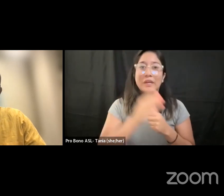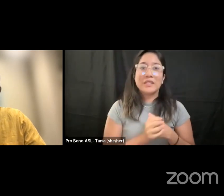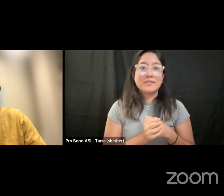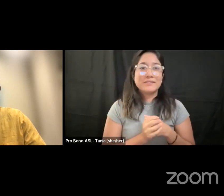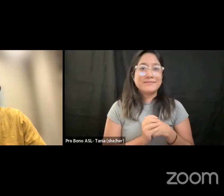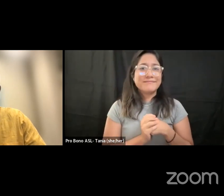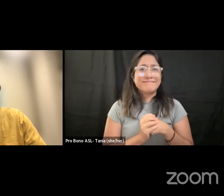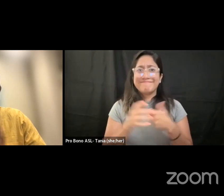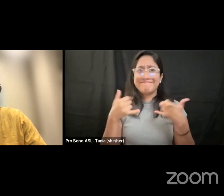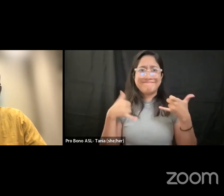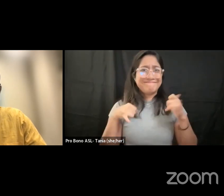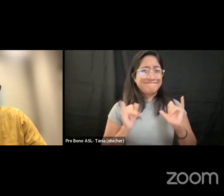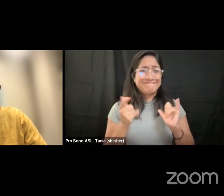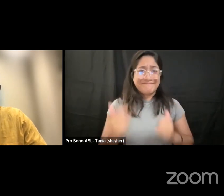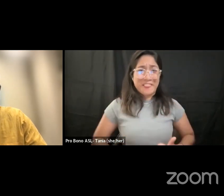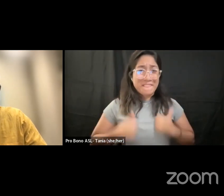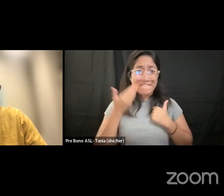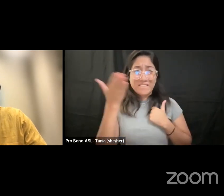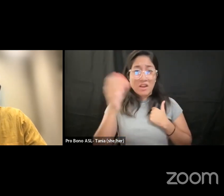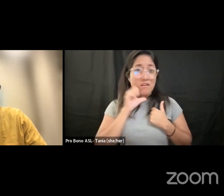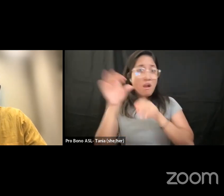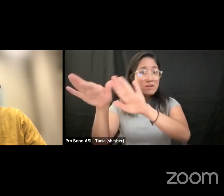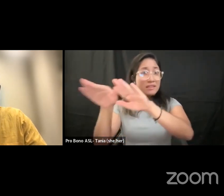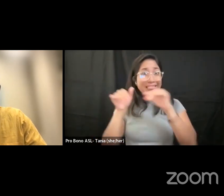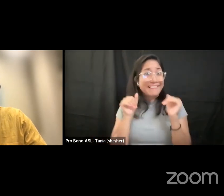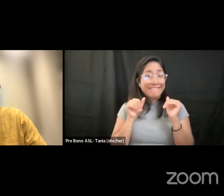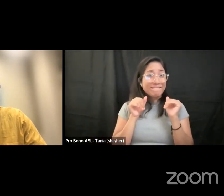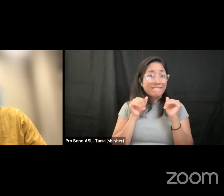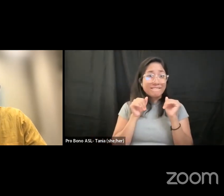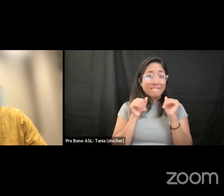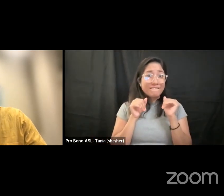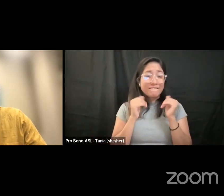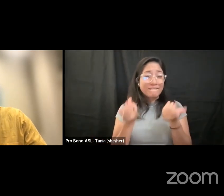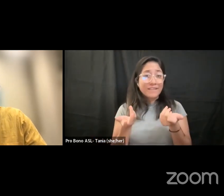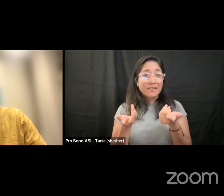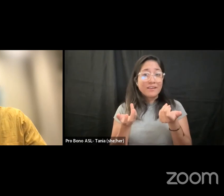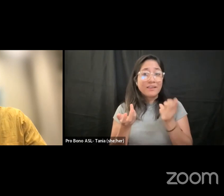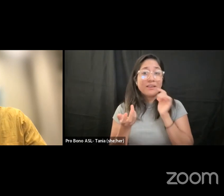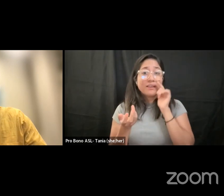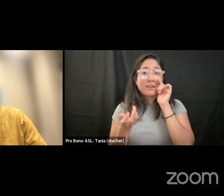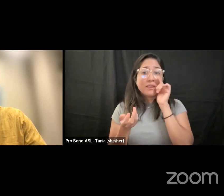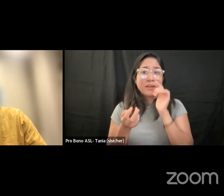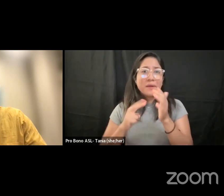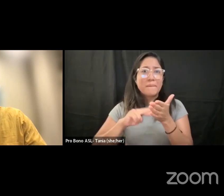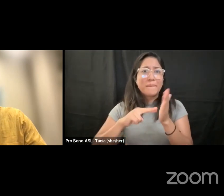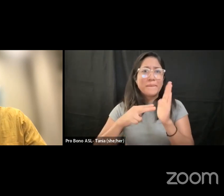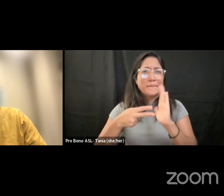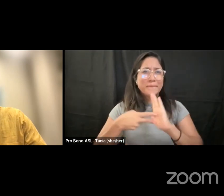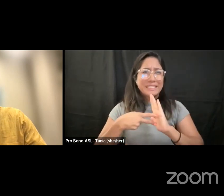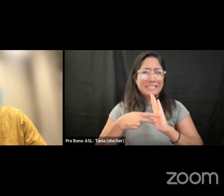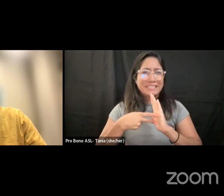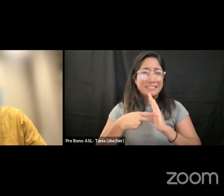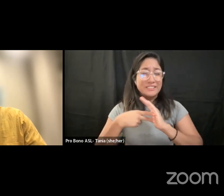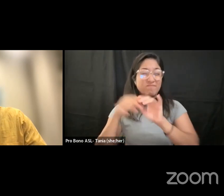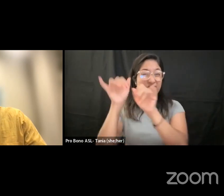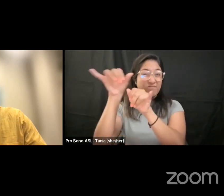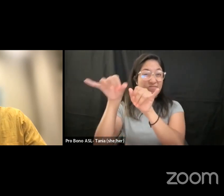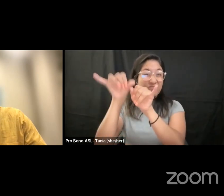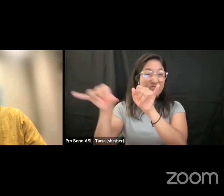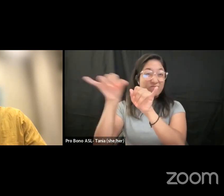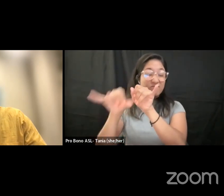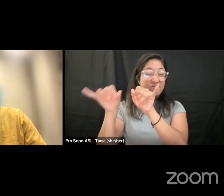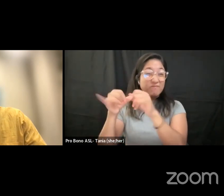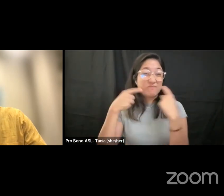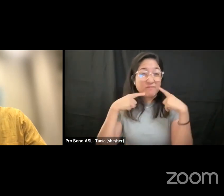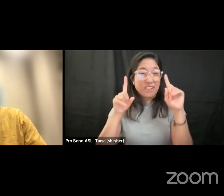not going to leave that space so it's basically you just keep getting ill until the day you live earth is that it so we